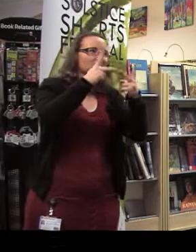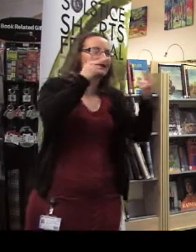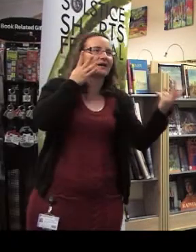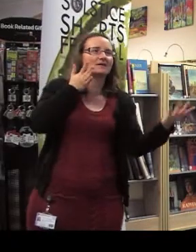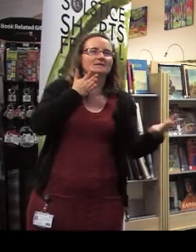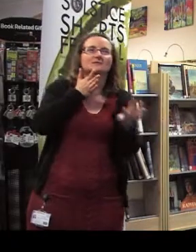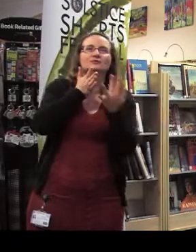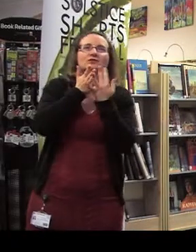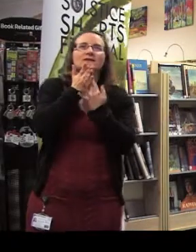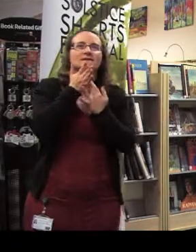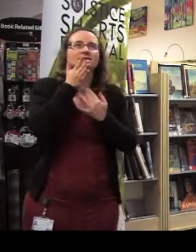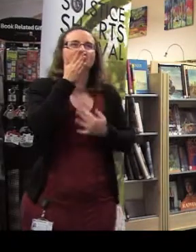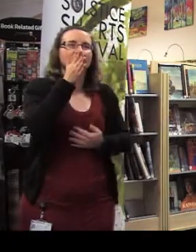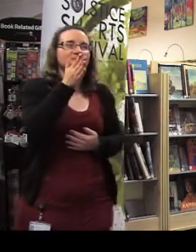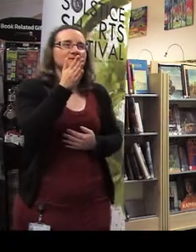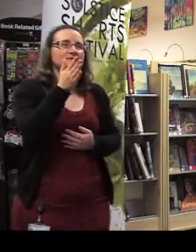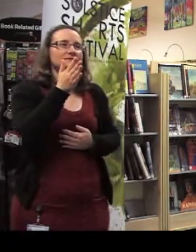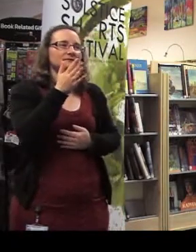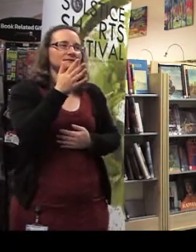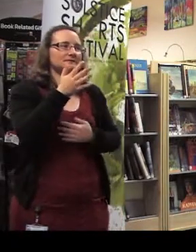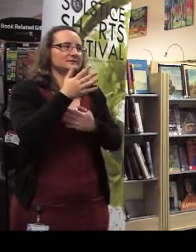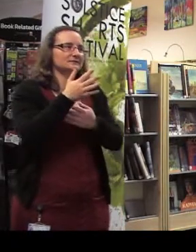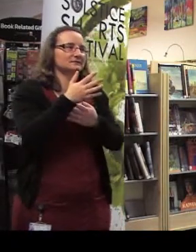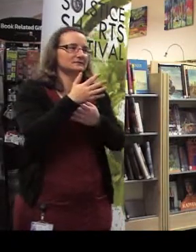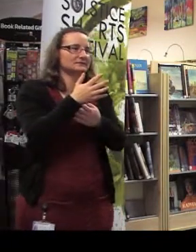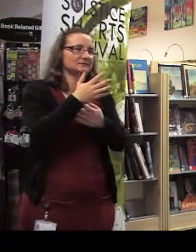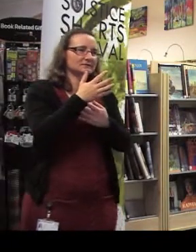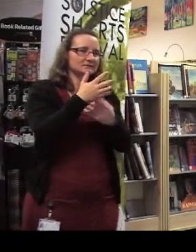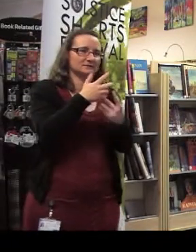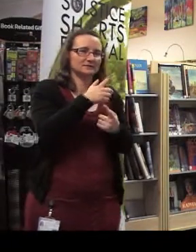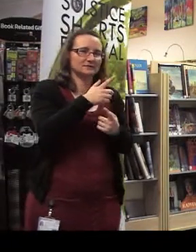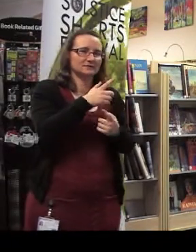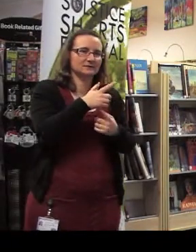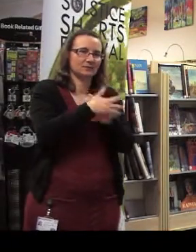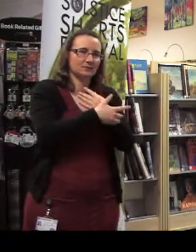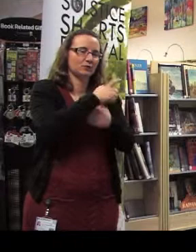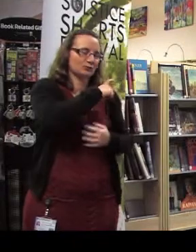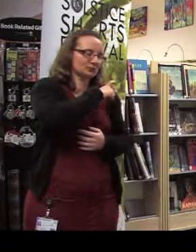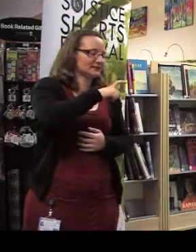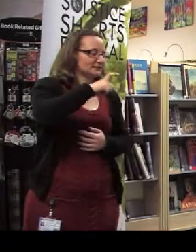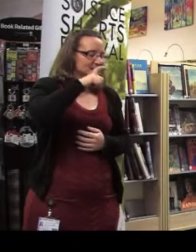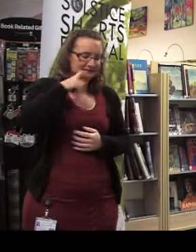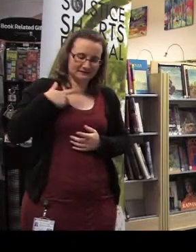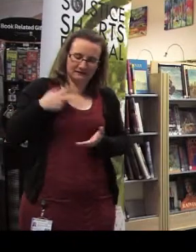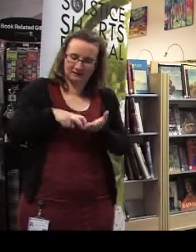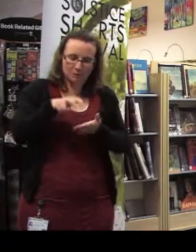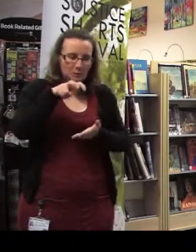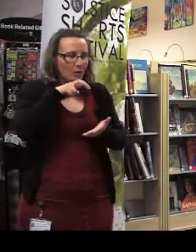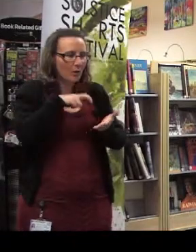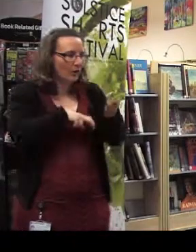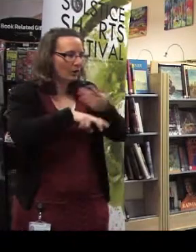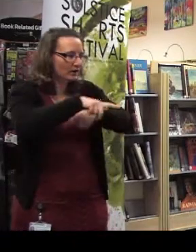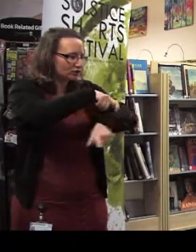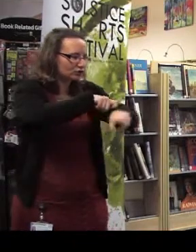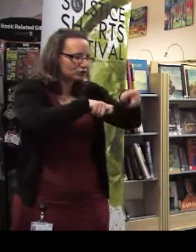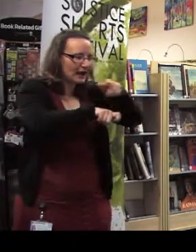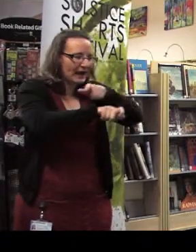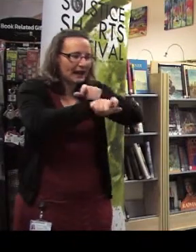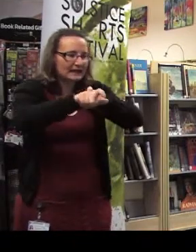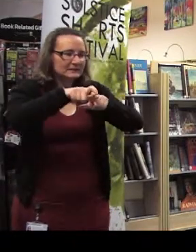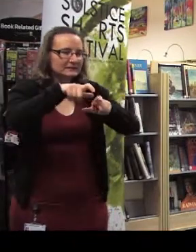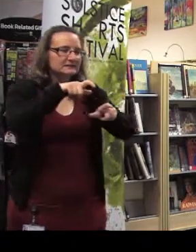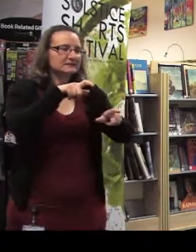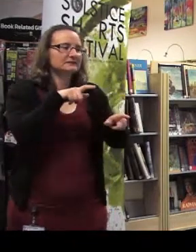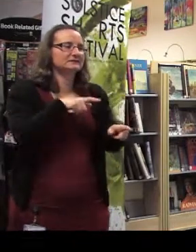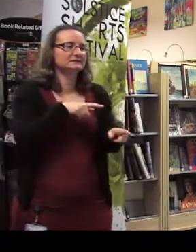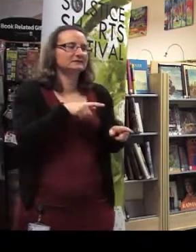and the poor priest likes to walk in chains. And God likes to